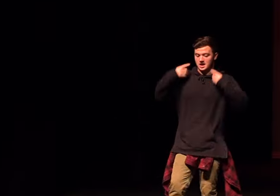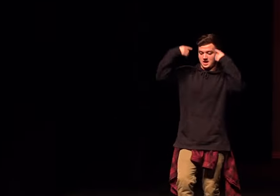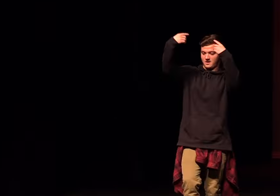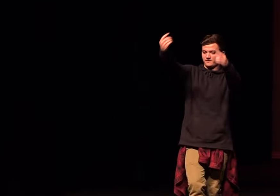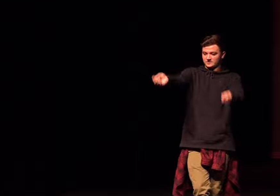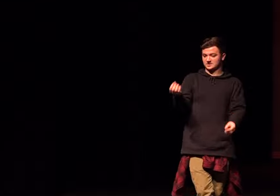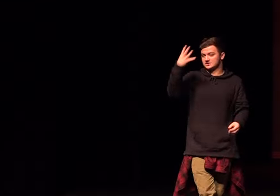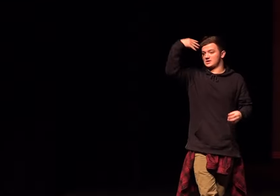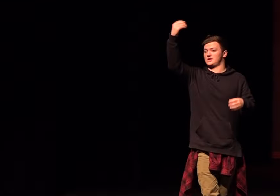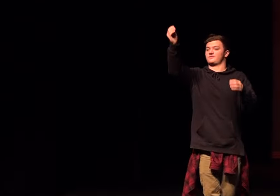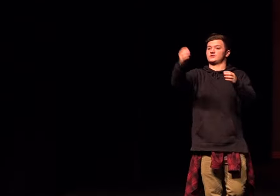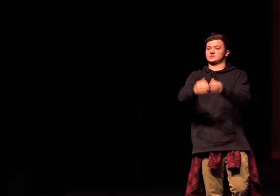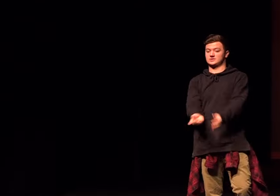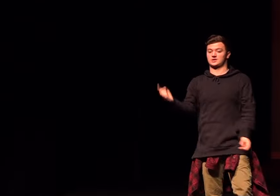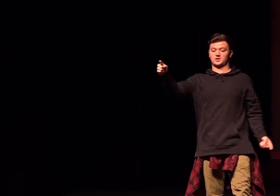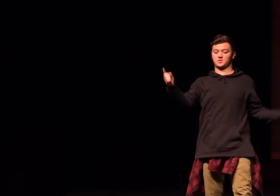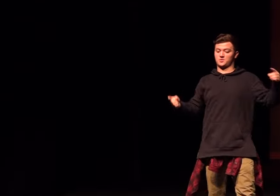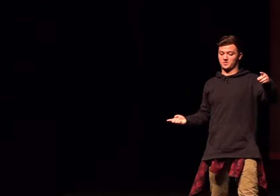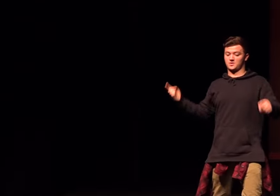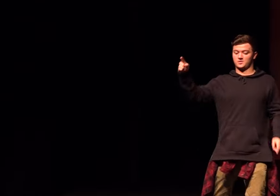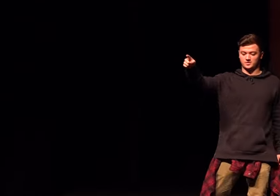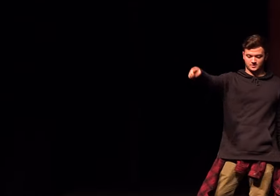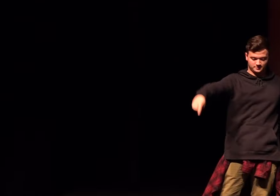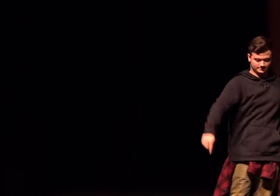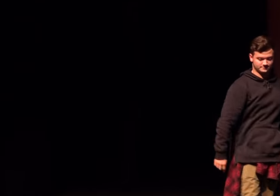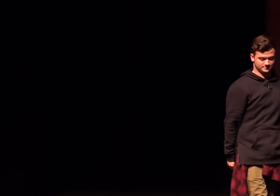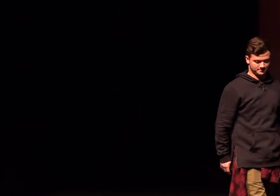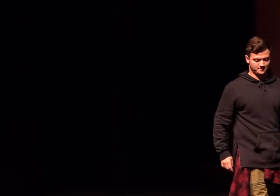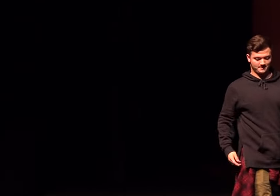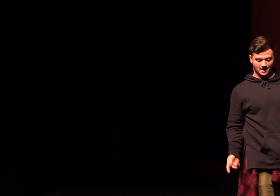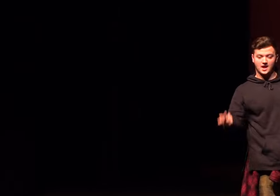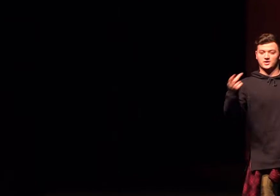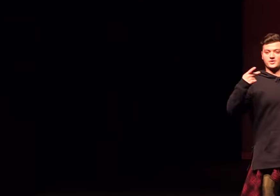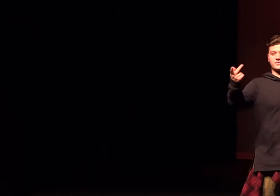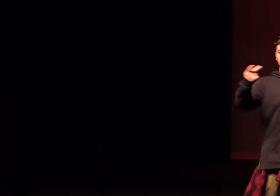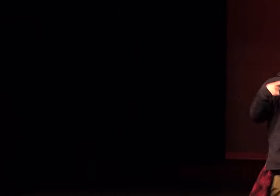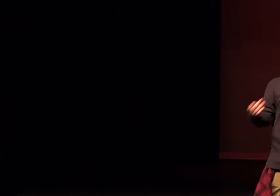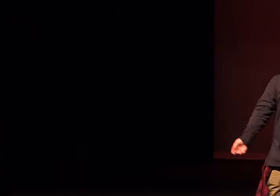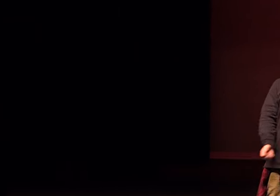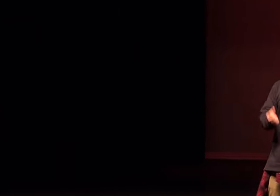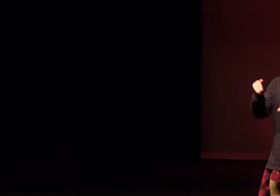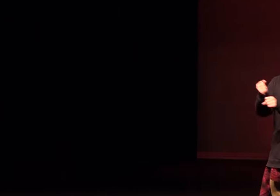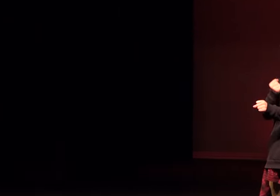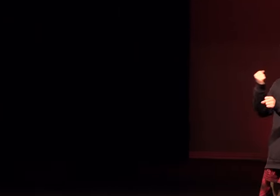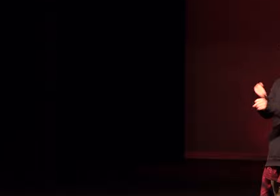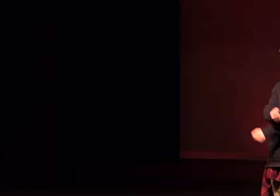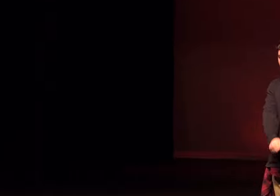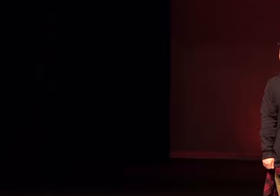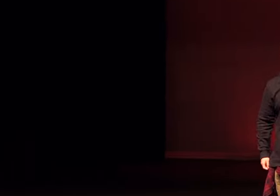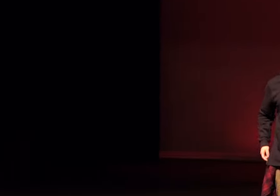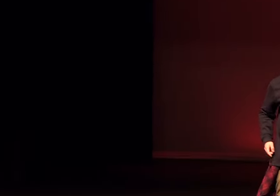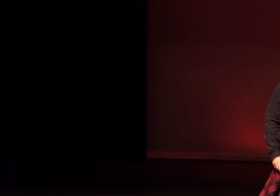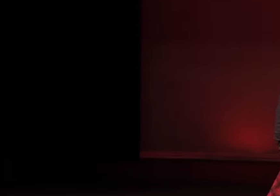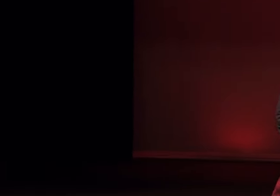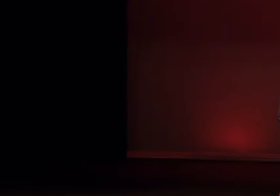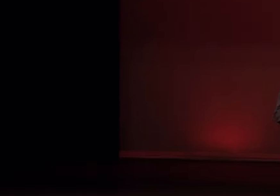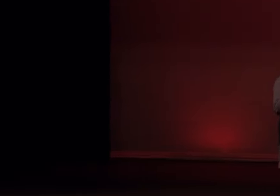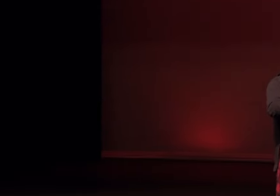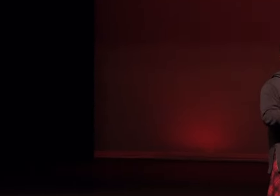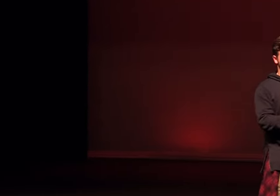Ever since I left the city, you You, you, you You and me, we just don't get along You make